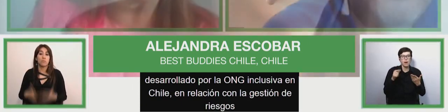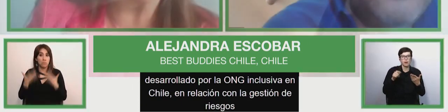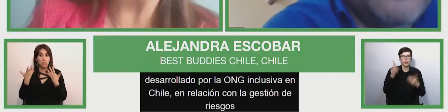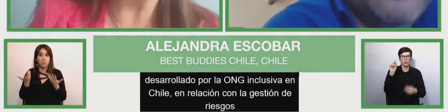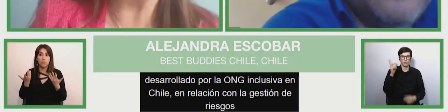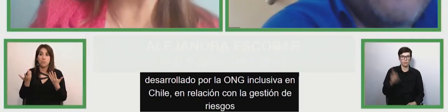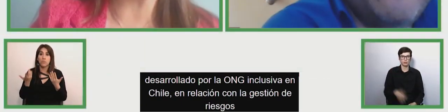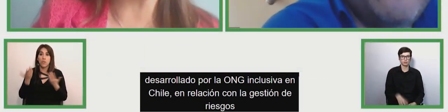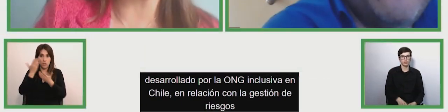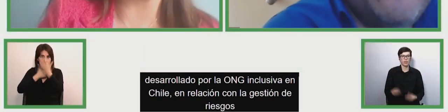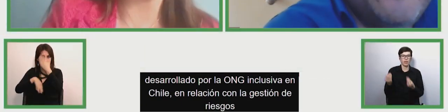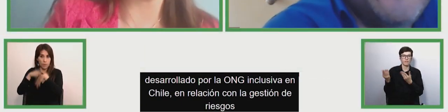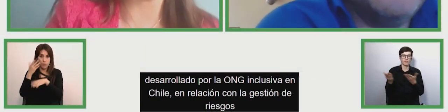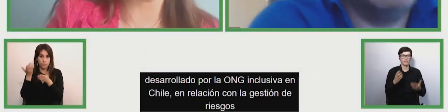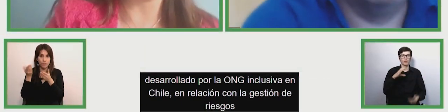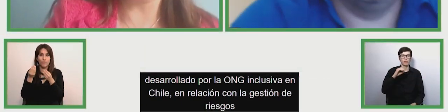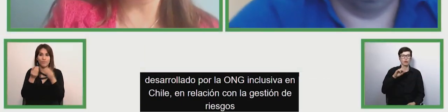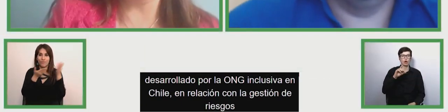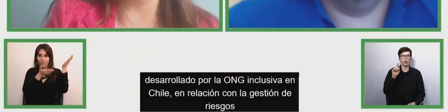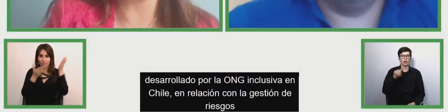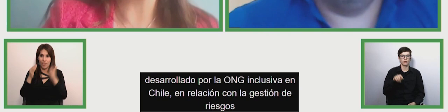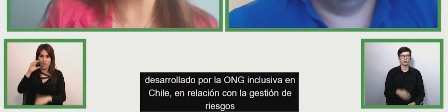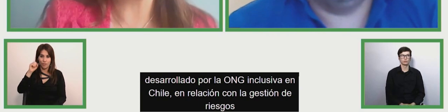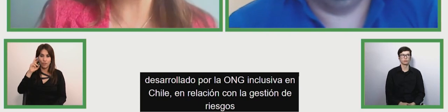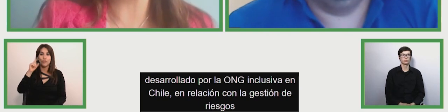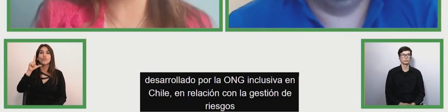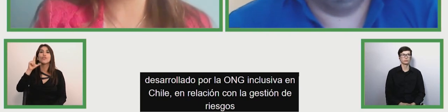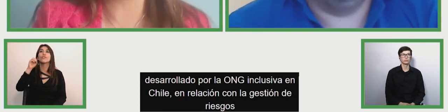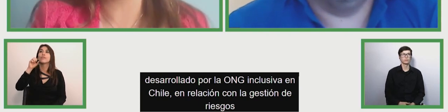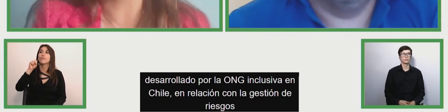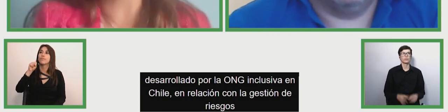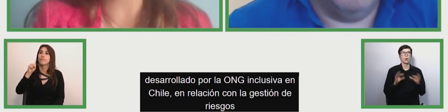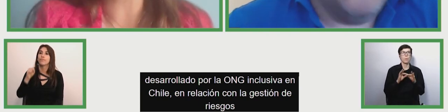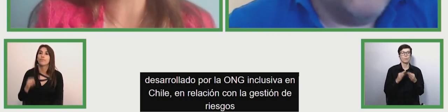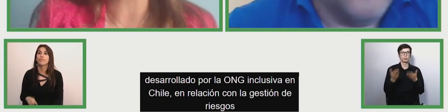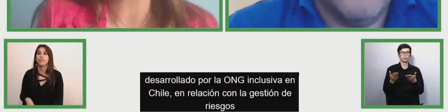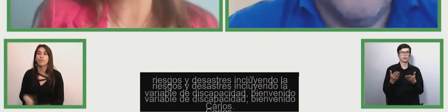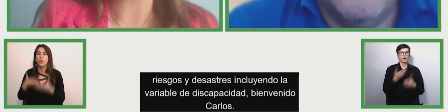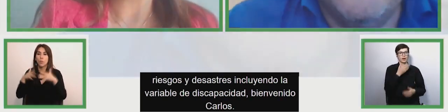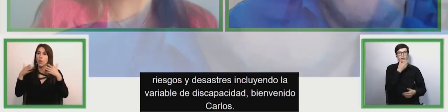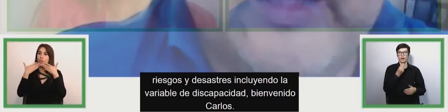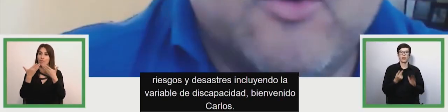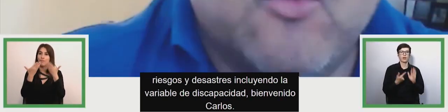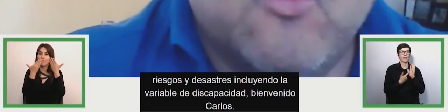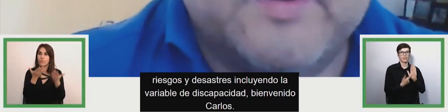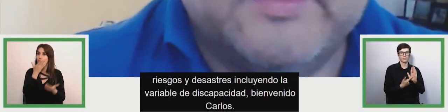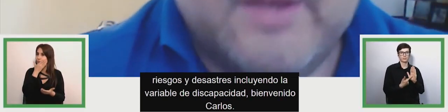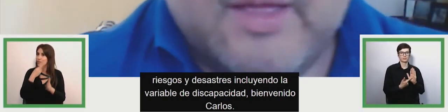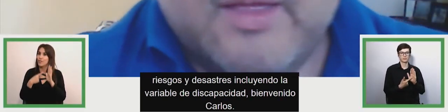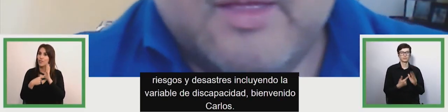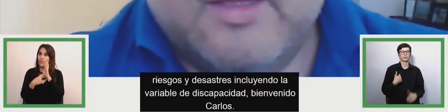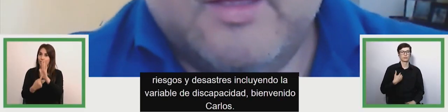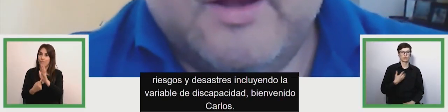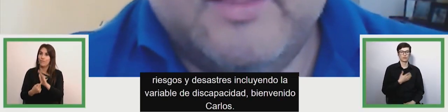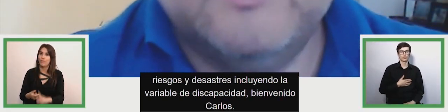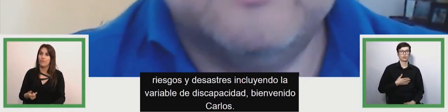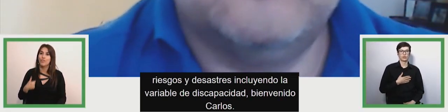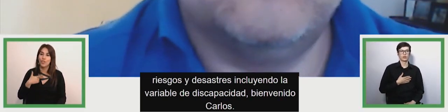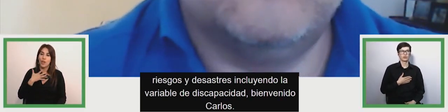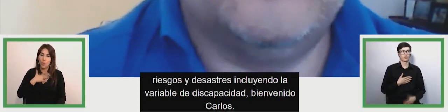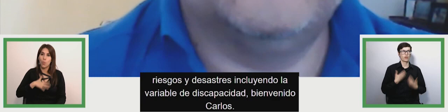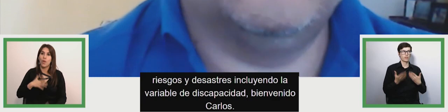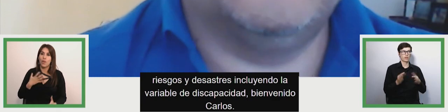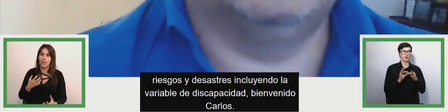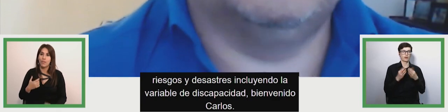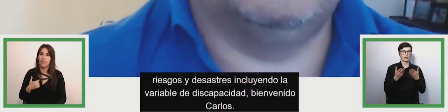ngo inclusiva in chile in relation to risk and disasters including the variable